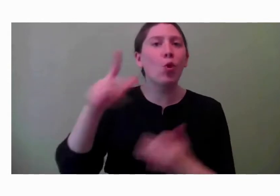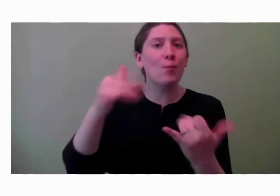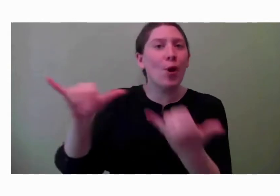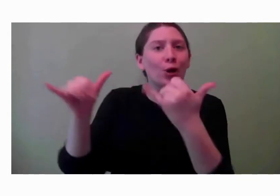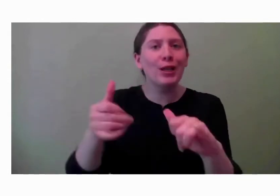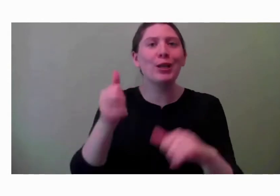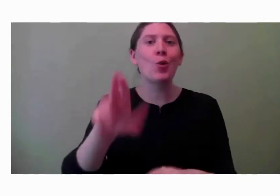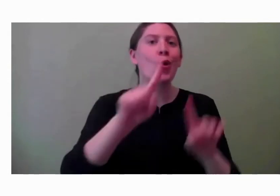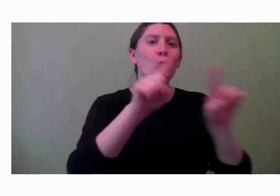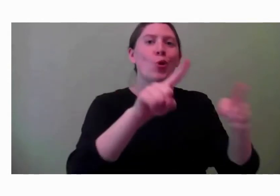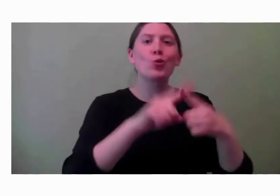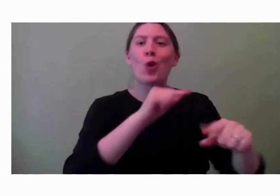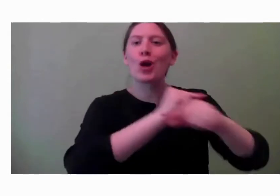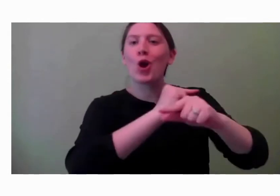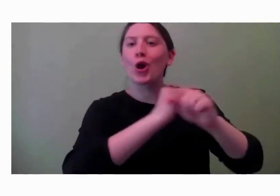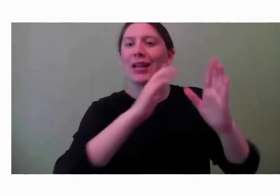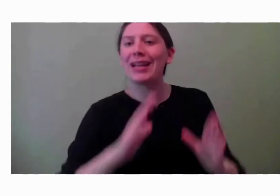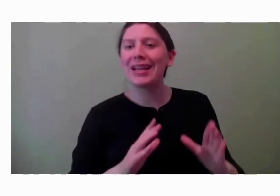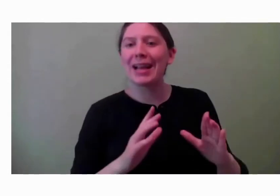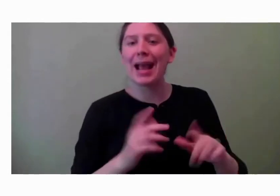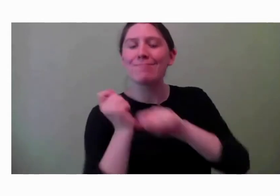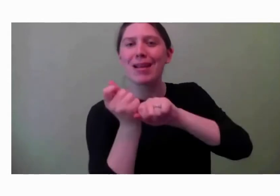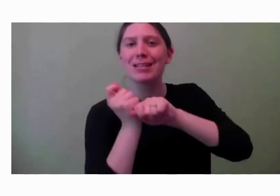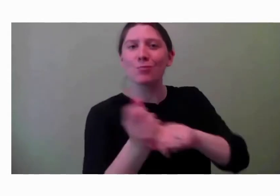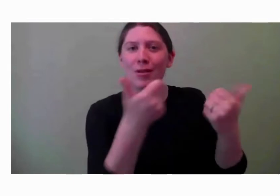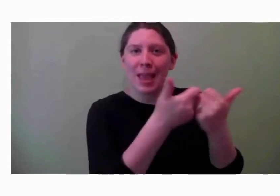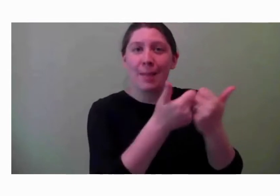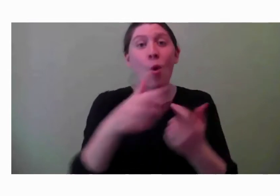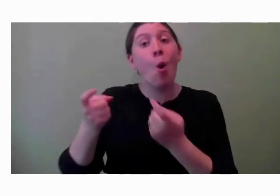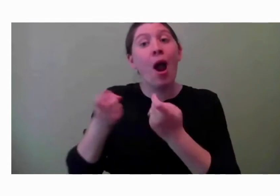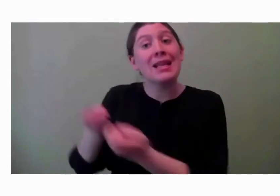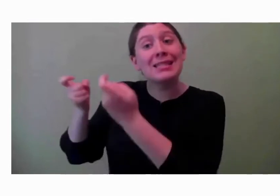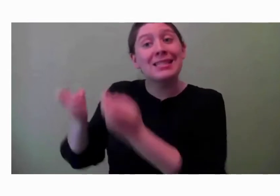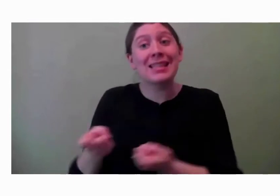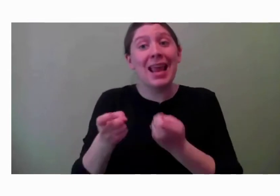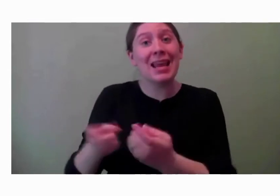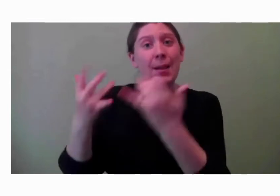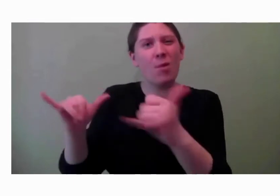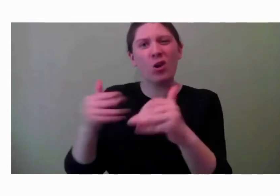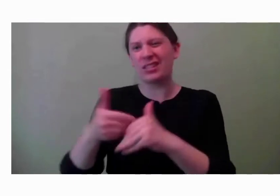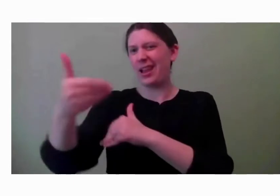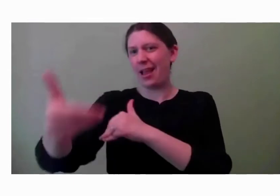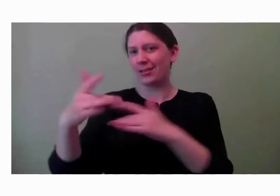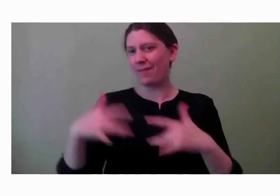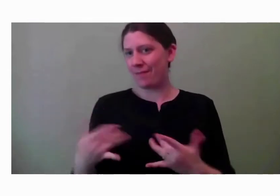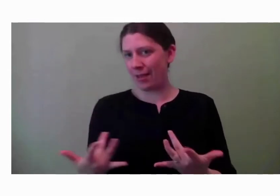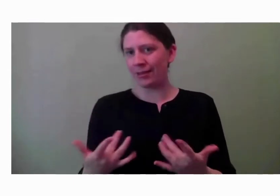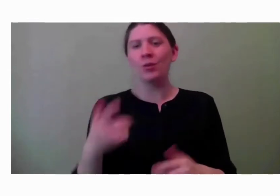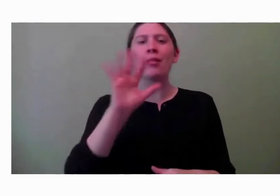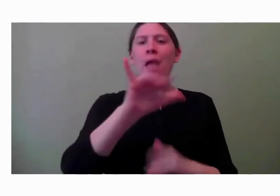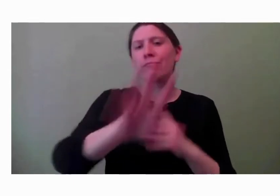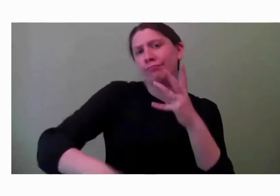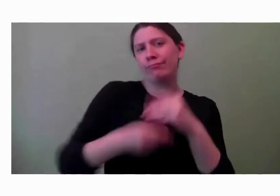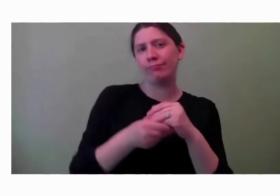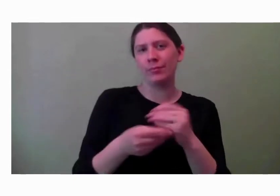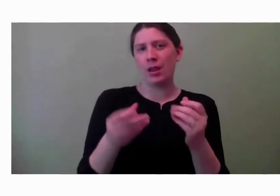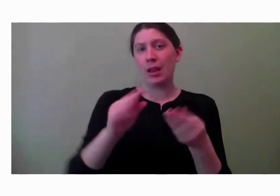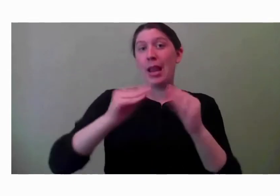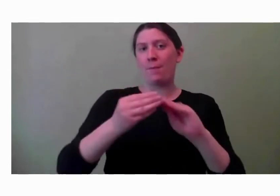or our next one coming up is an ice skating party. You know, so that adds to the amount of individuals that we see on a monthly basis. But